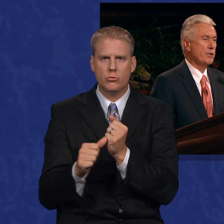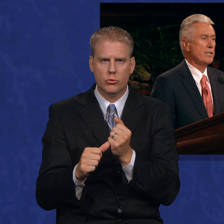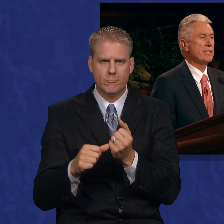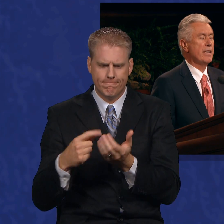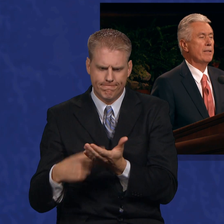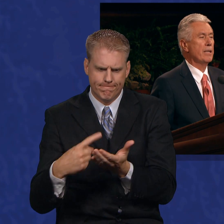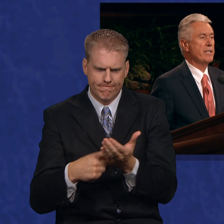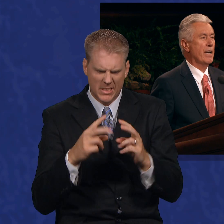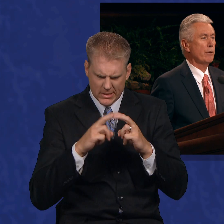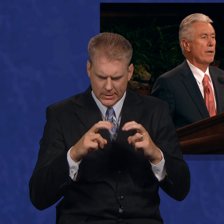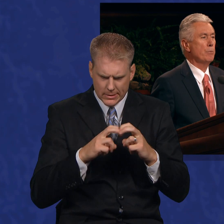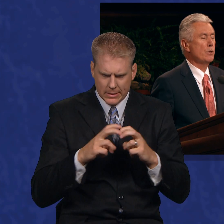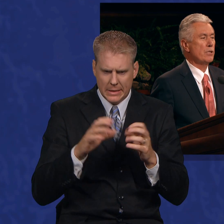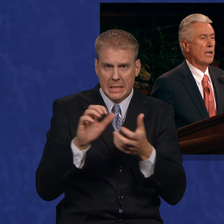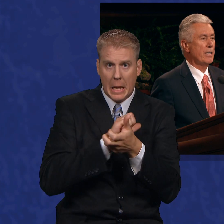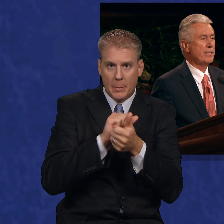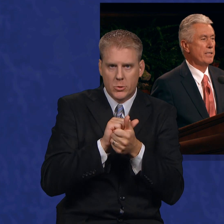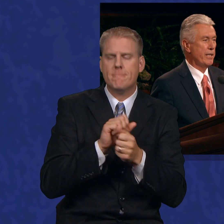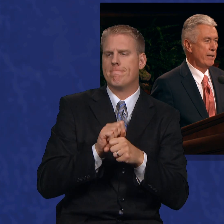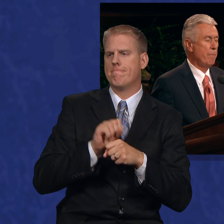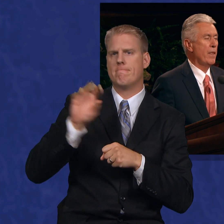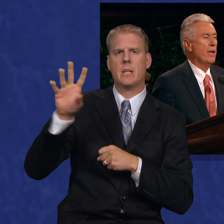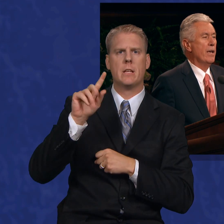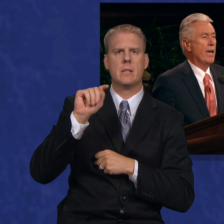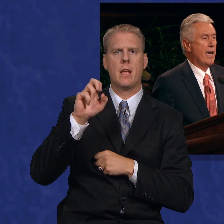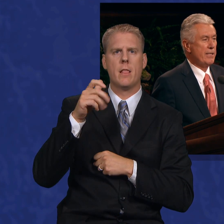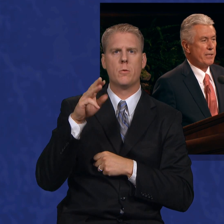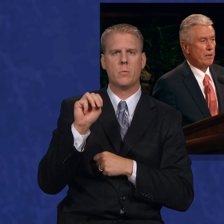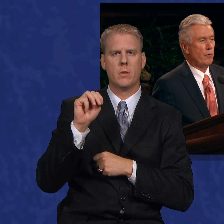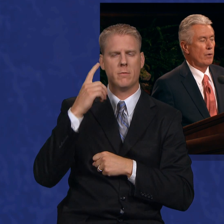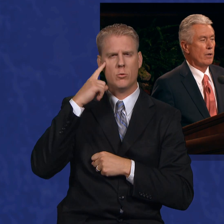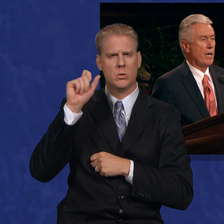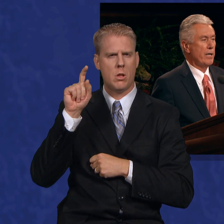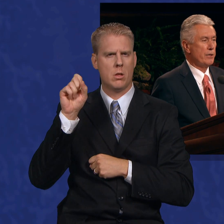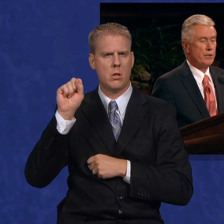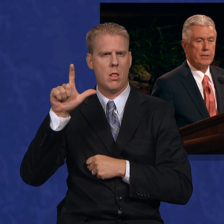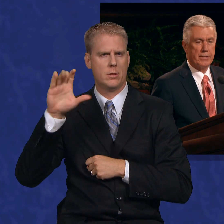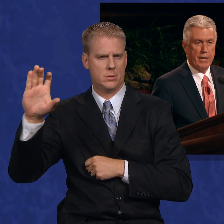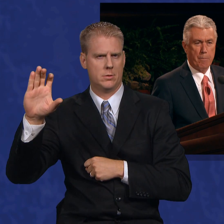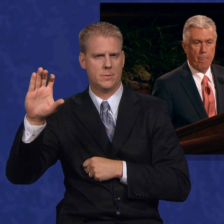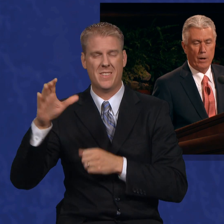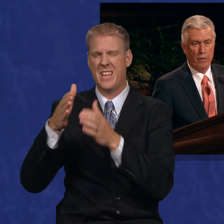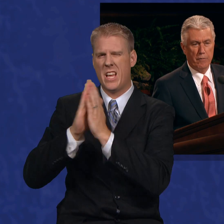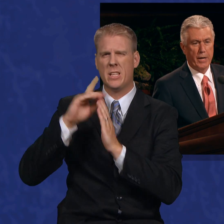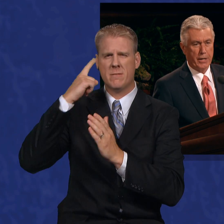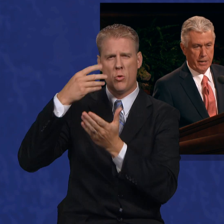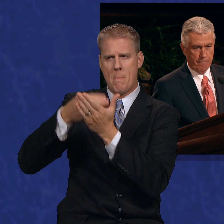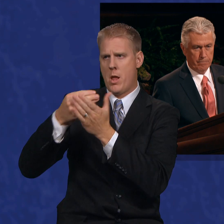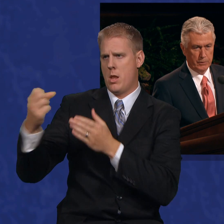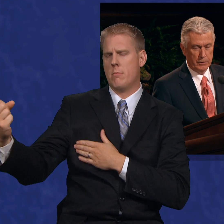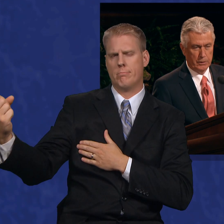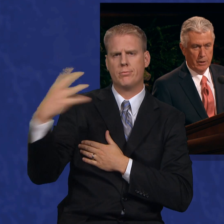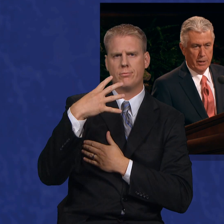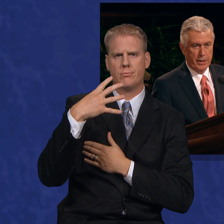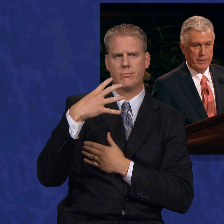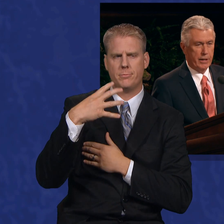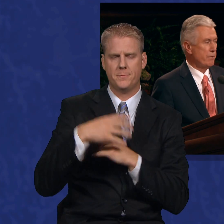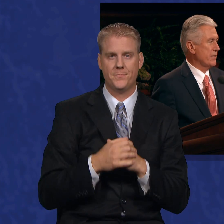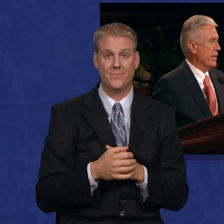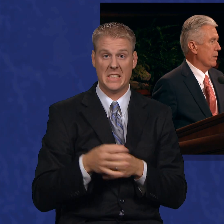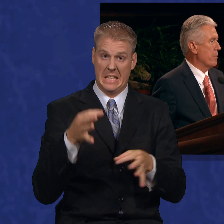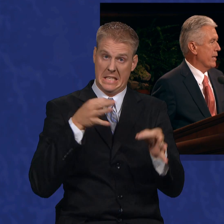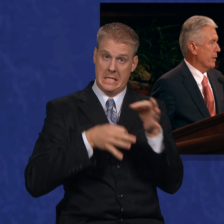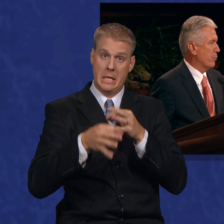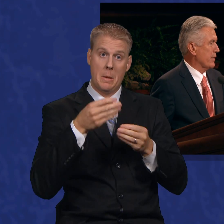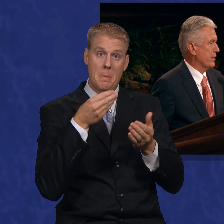the damage, and sent a telegram to Salt Lake City asking for a large sum of money. Instead